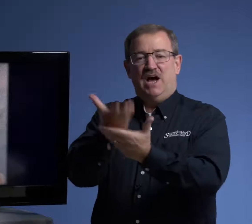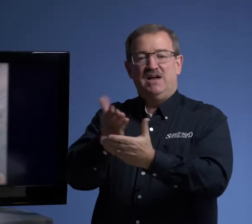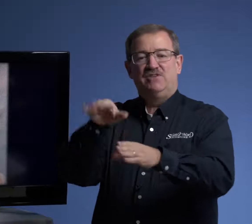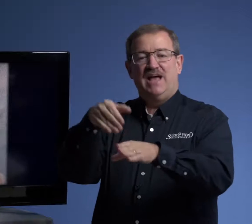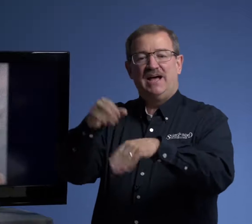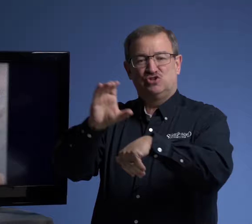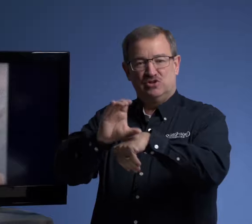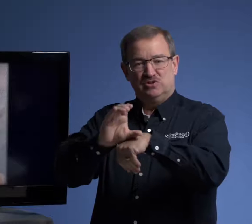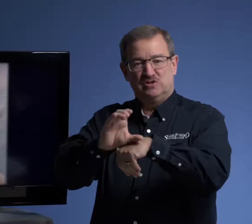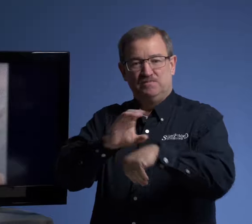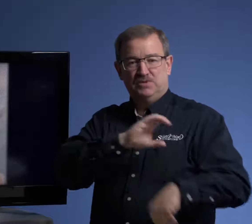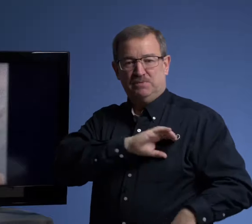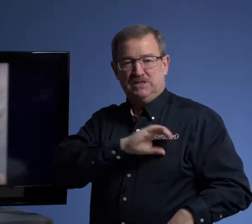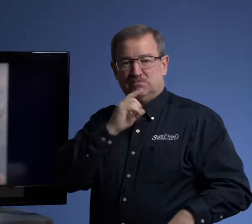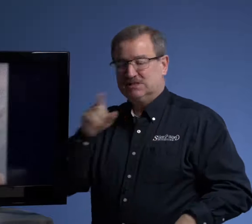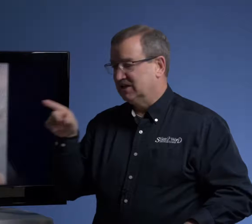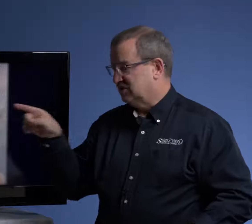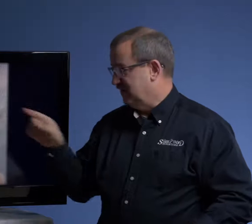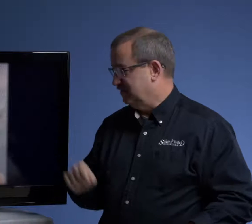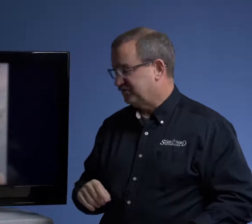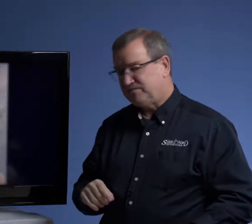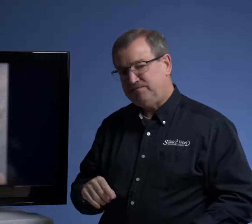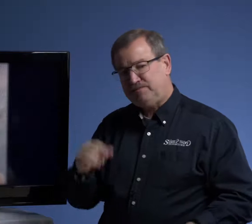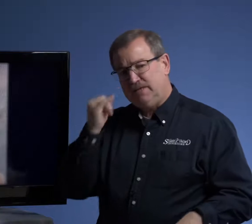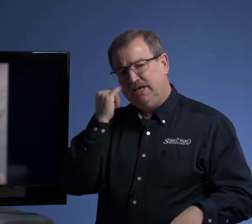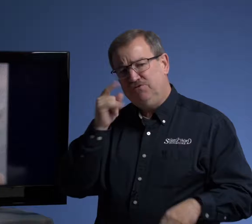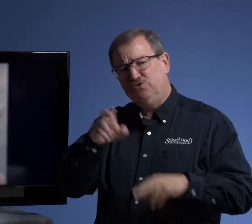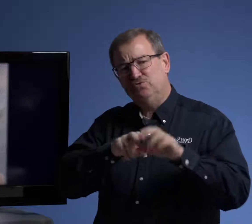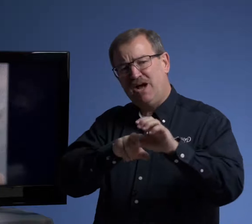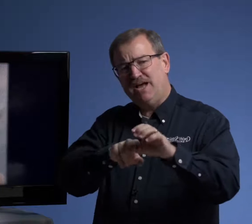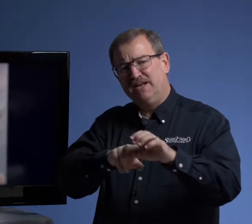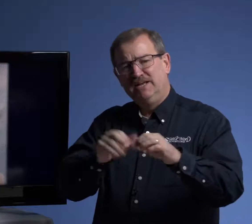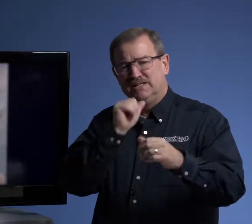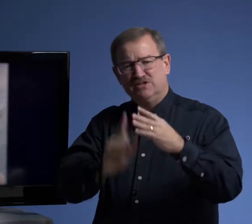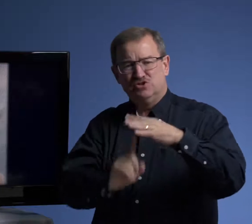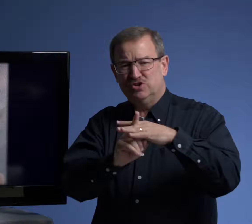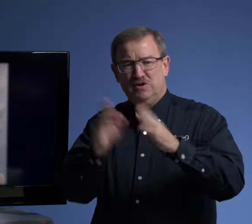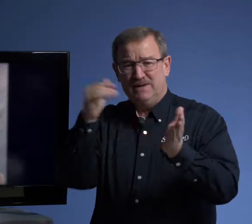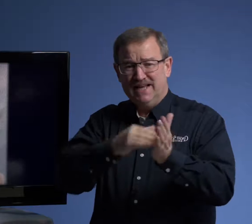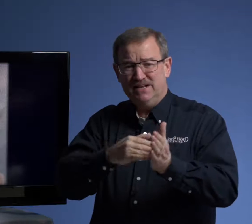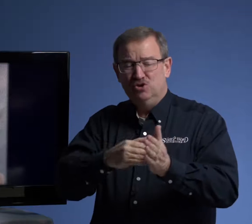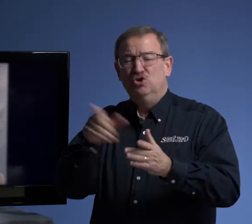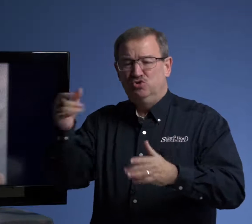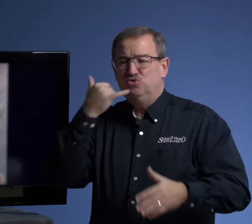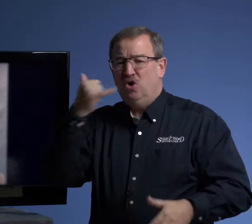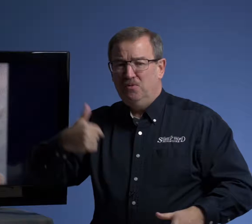arrived at church. The policeman said to him, If your ride doesn't show up again, you call